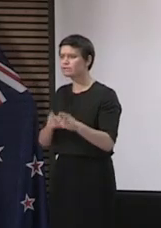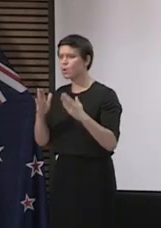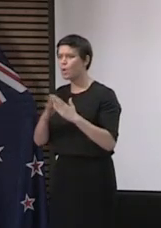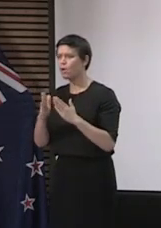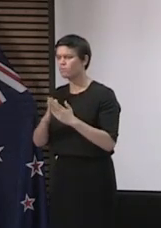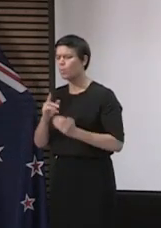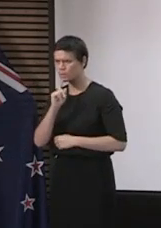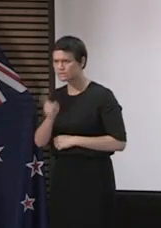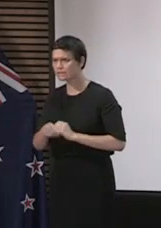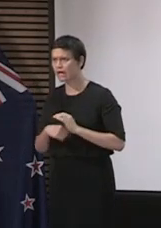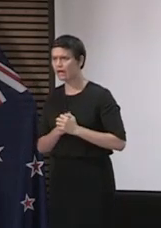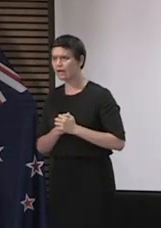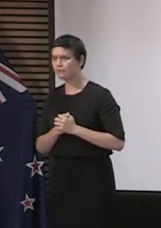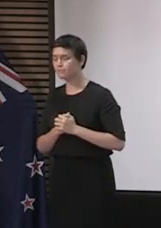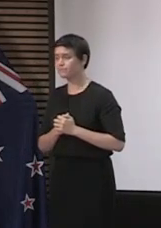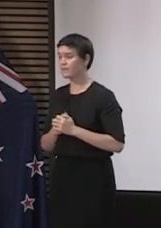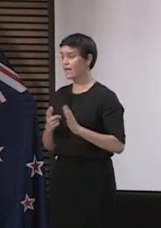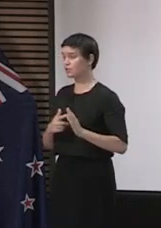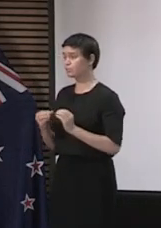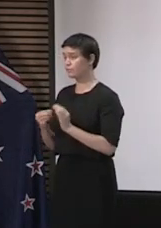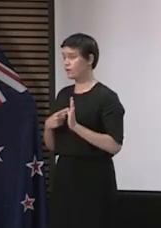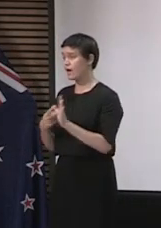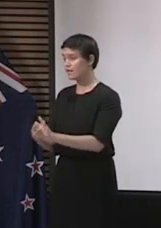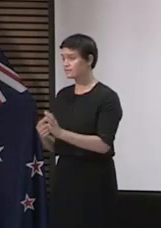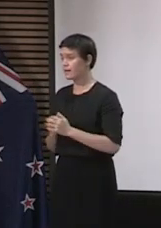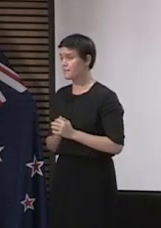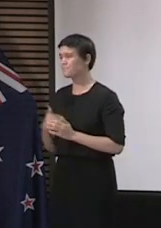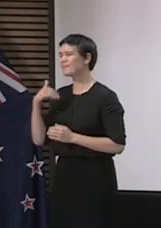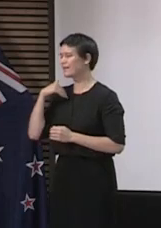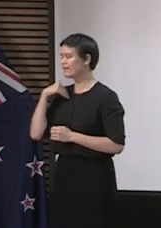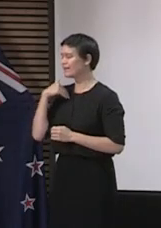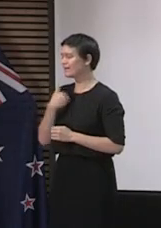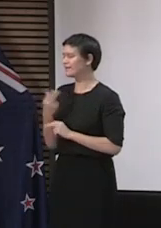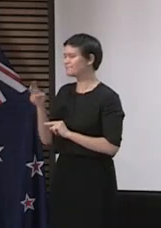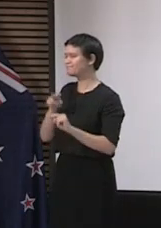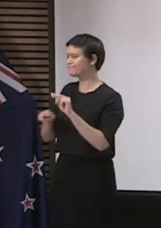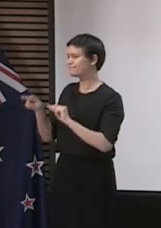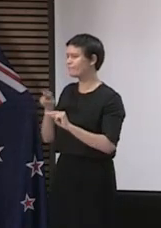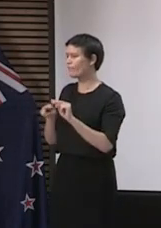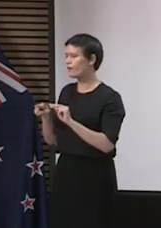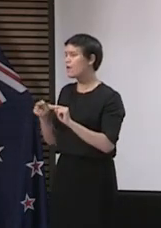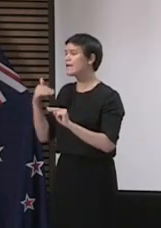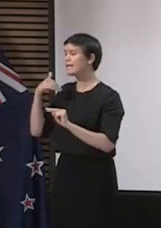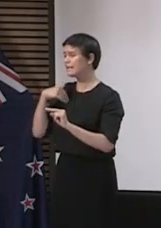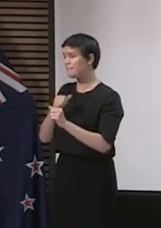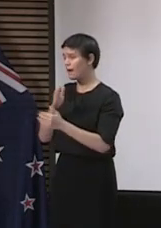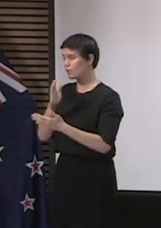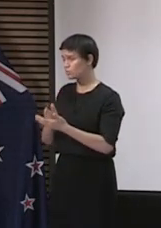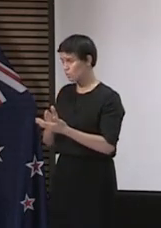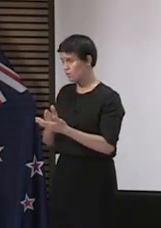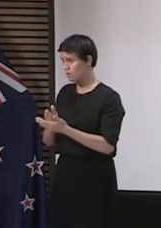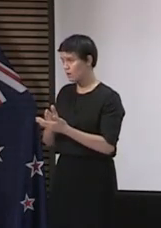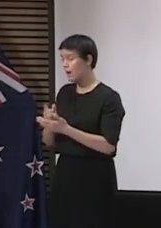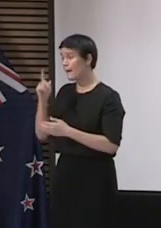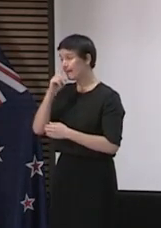what I'm really interested in is working out what it is we need to do to protect all people already within our